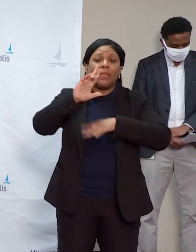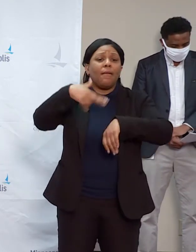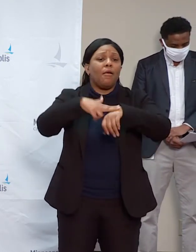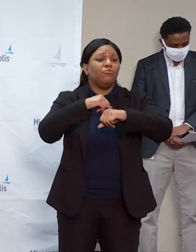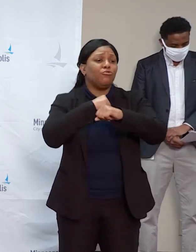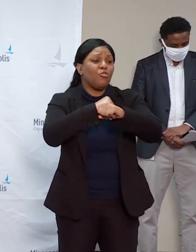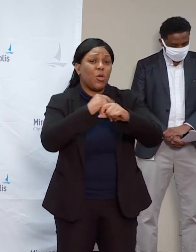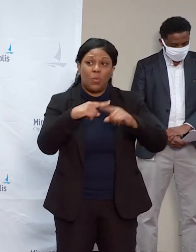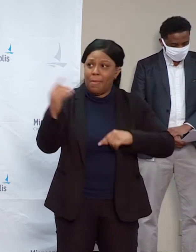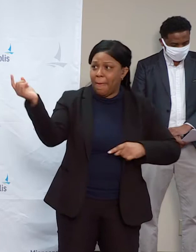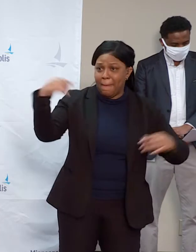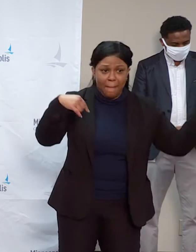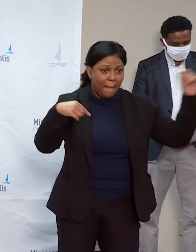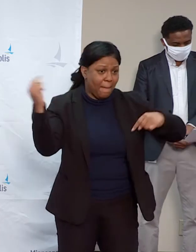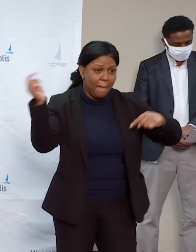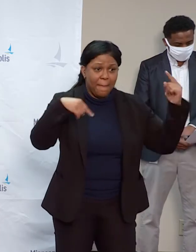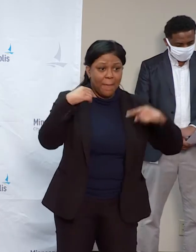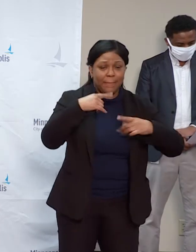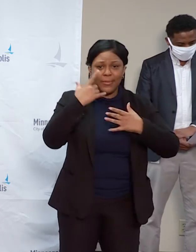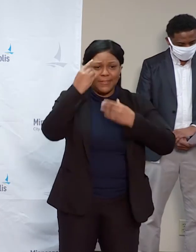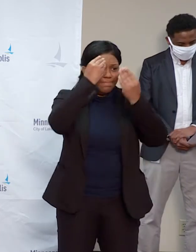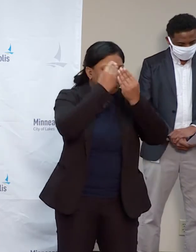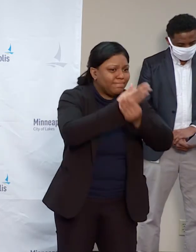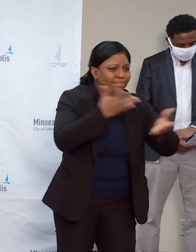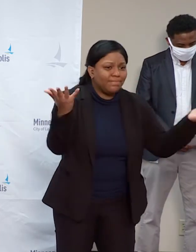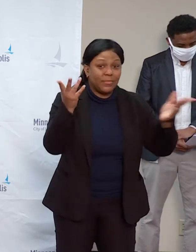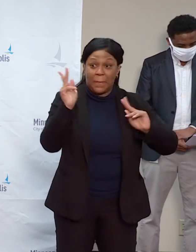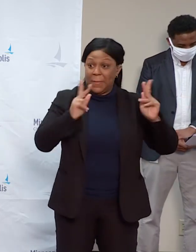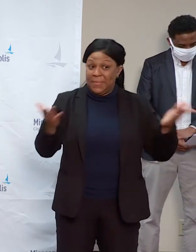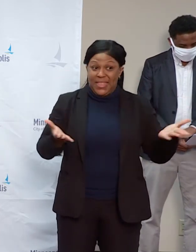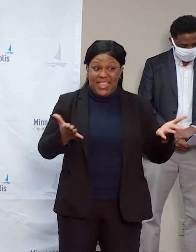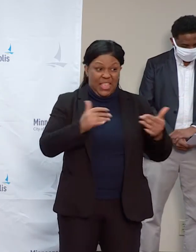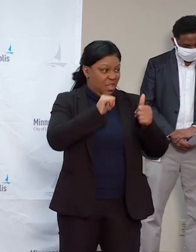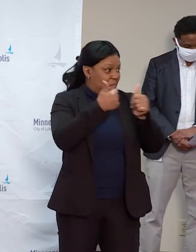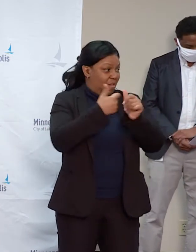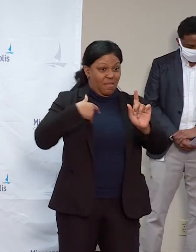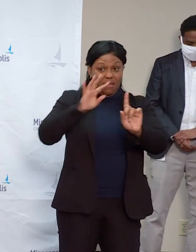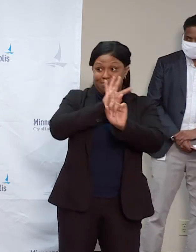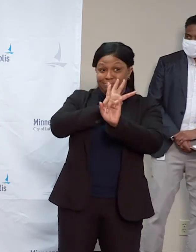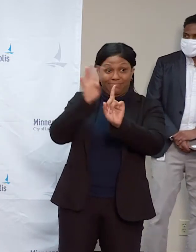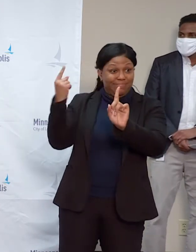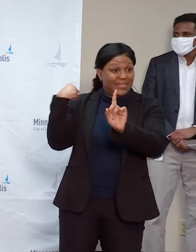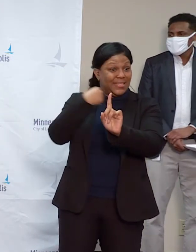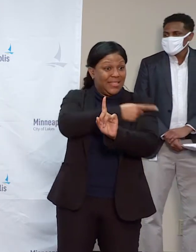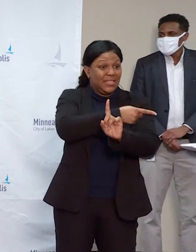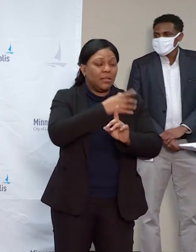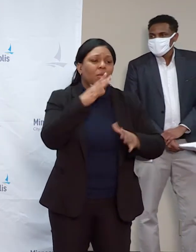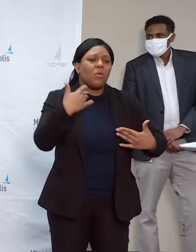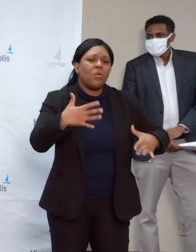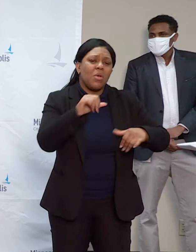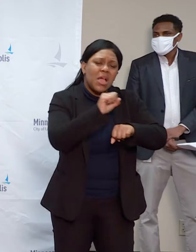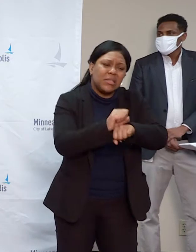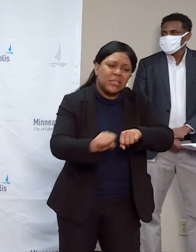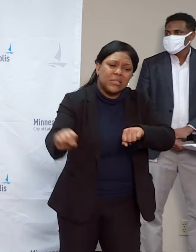me have been working their tail off to make sure that all of these safety and security items are addressed throughout our city.